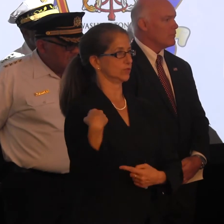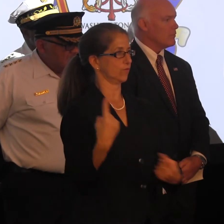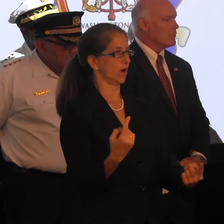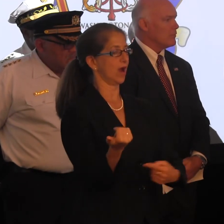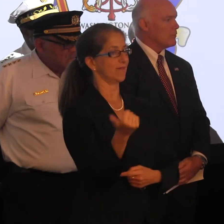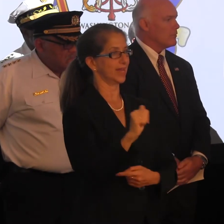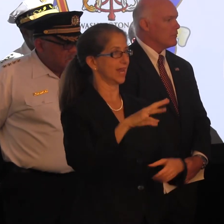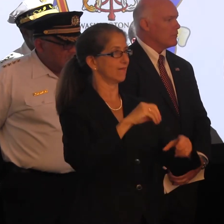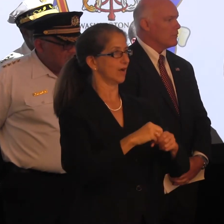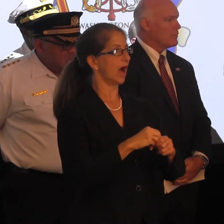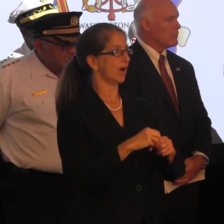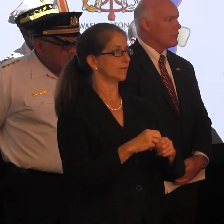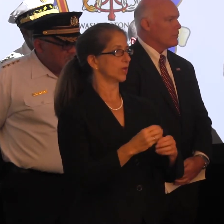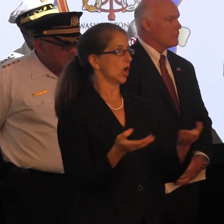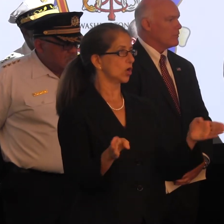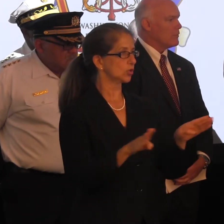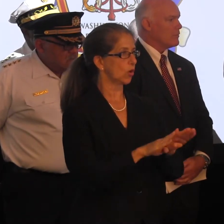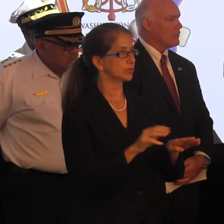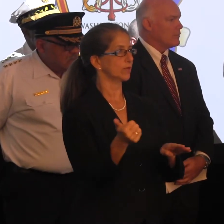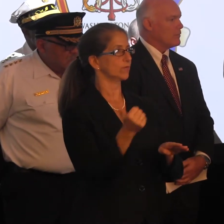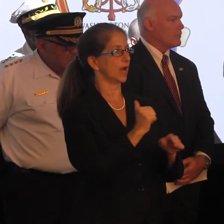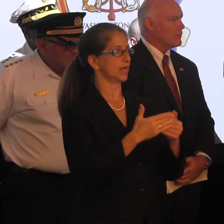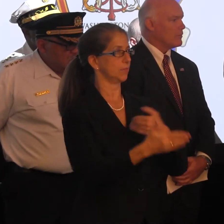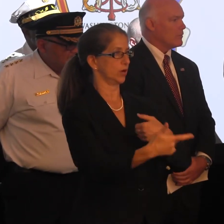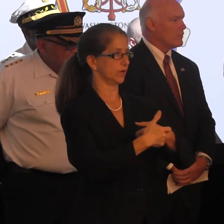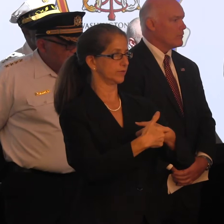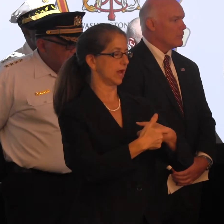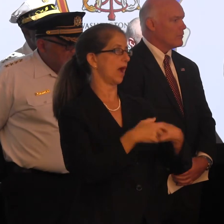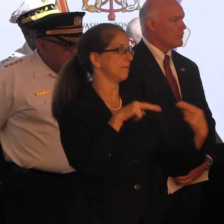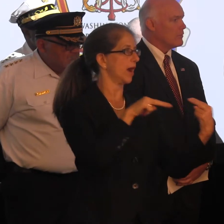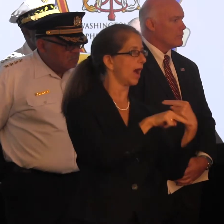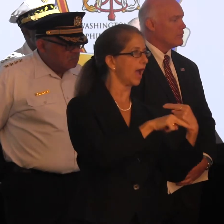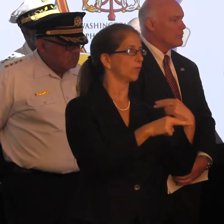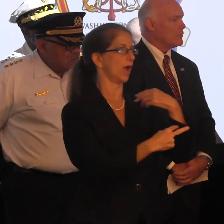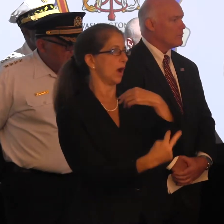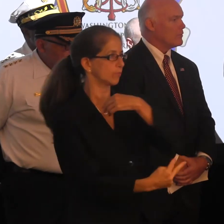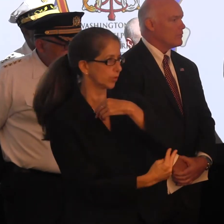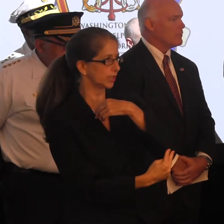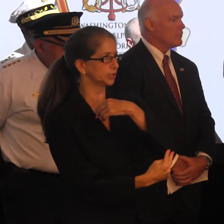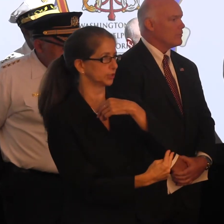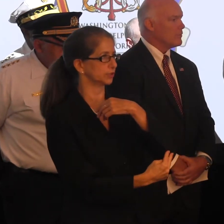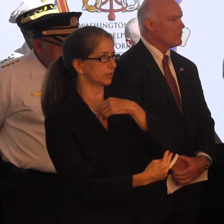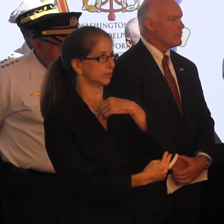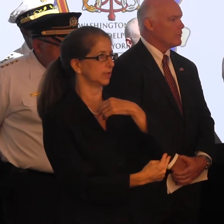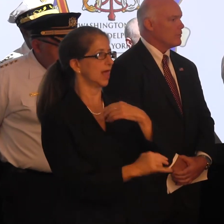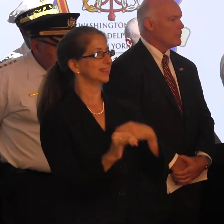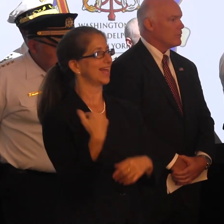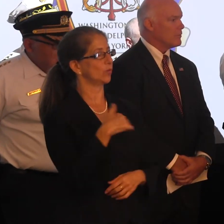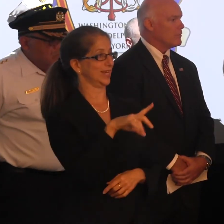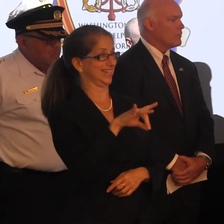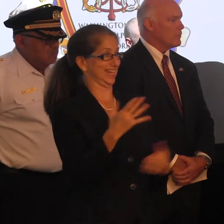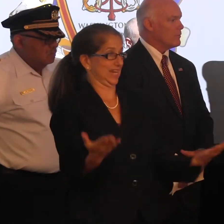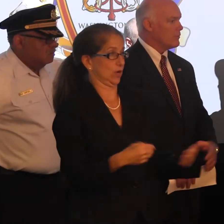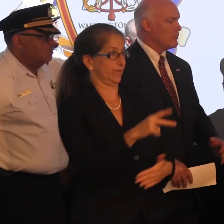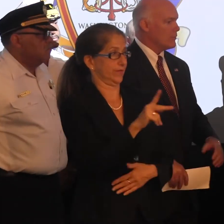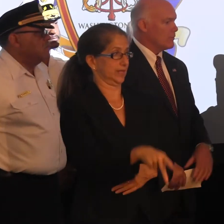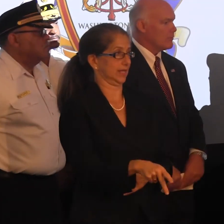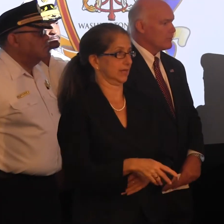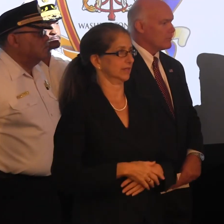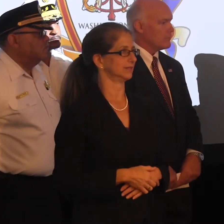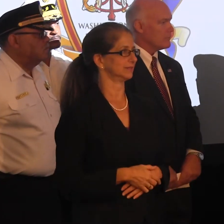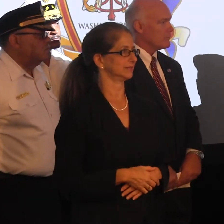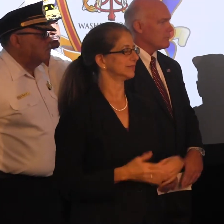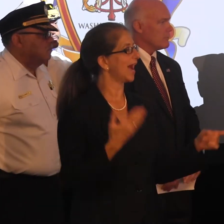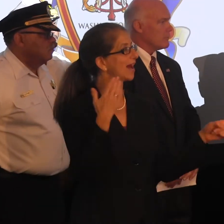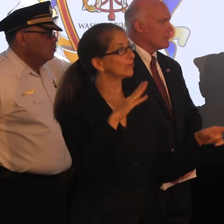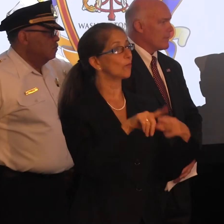have any involved in shutting down for any period of time, a highway, a bridge, to the extent that we have in Philadelphia? I don't know